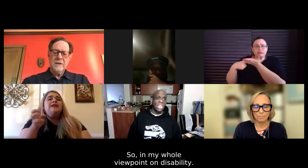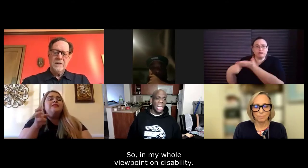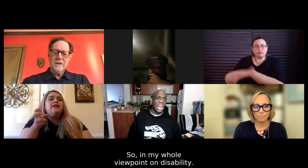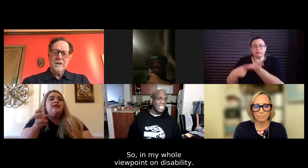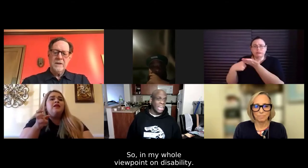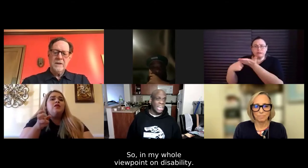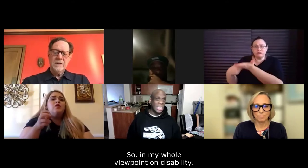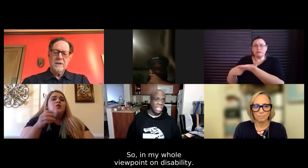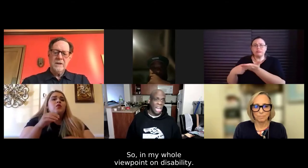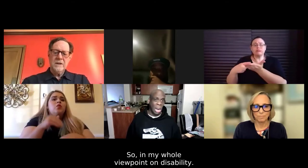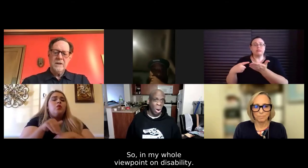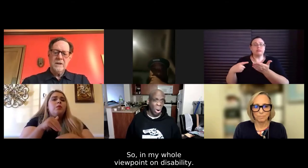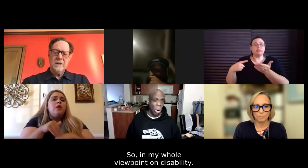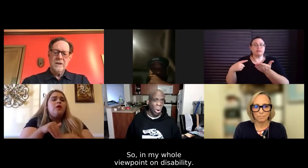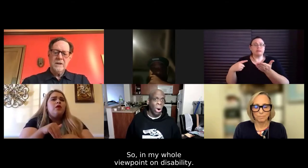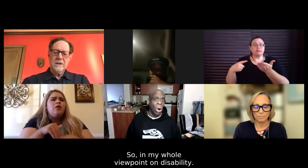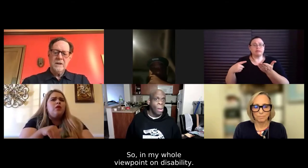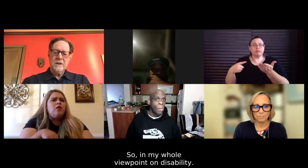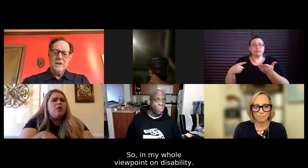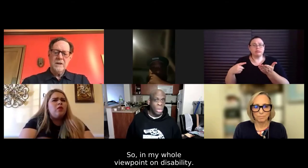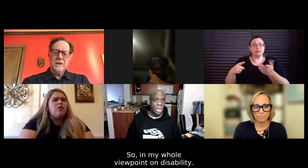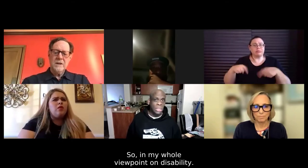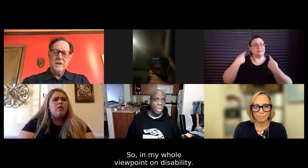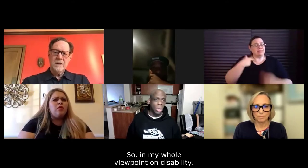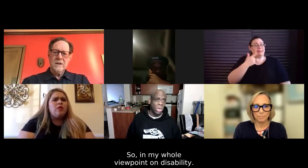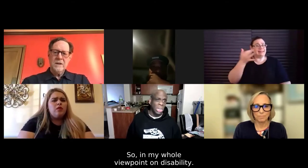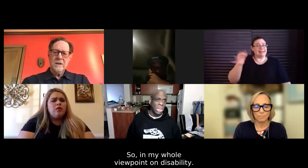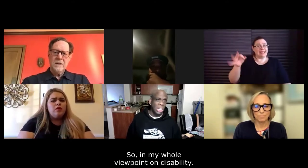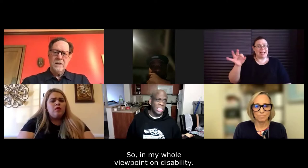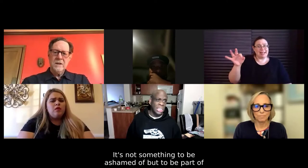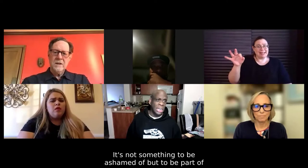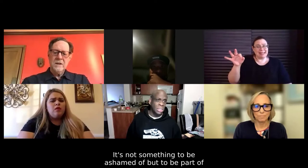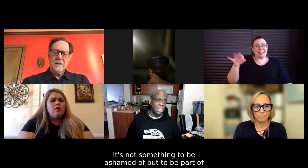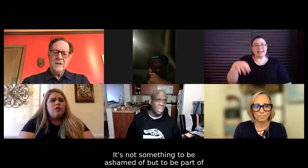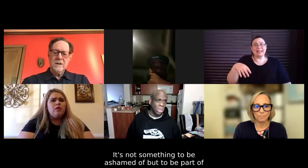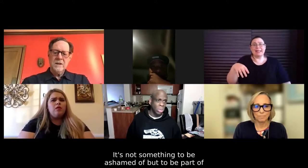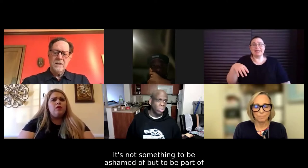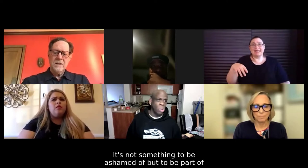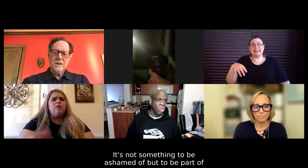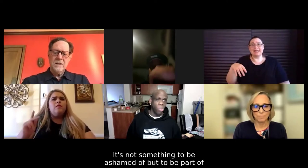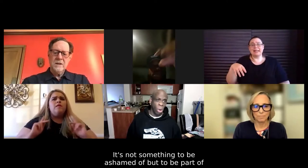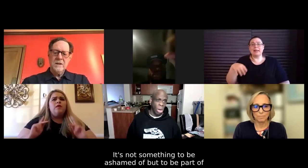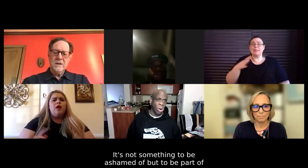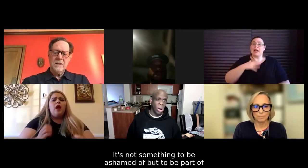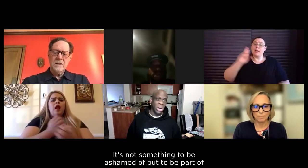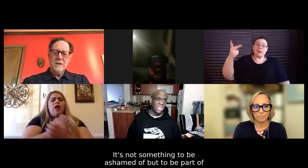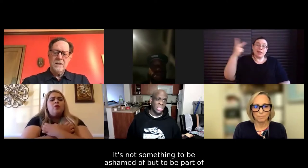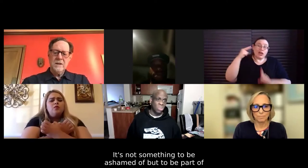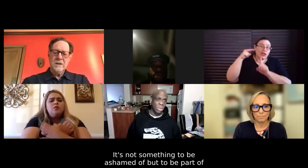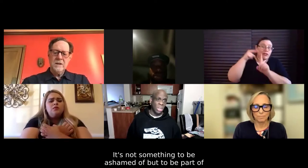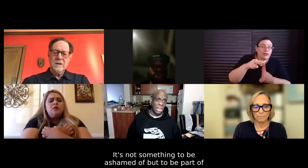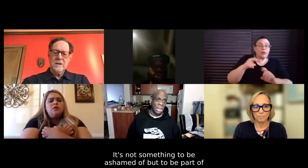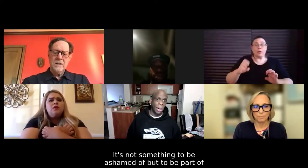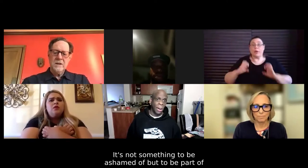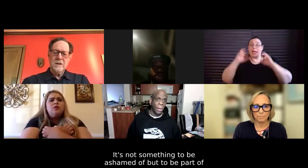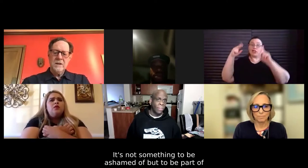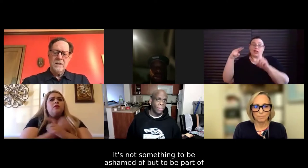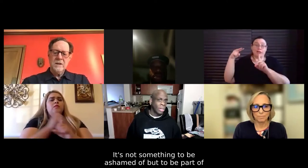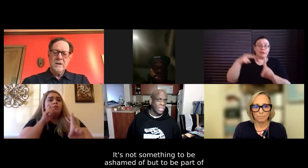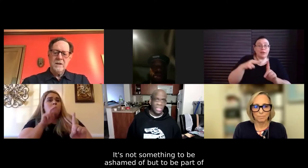changed my whole political and educational viewpoint around disability.